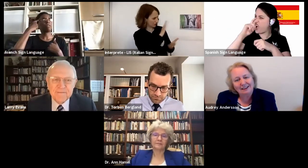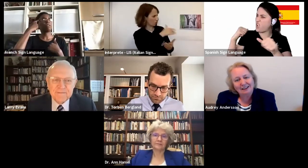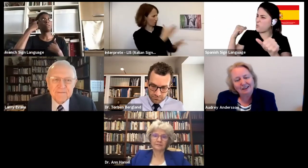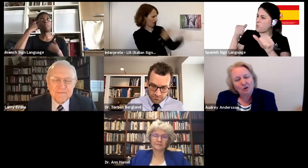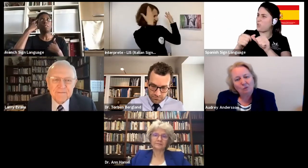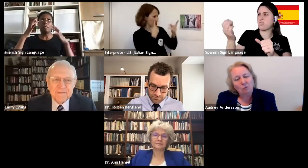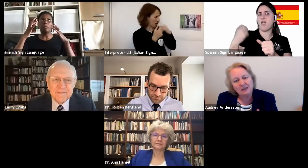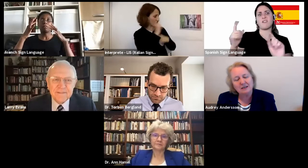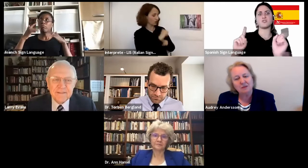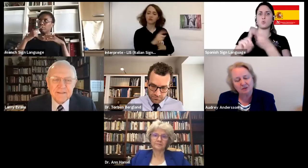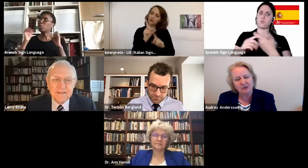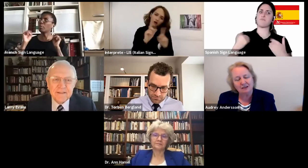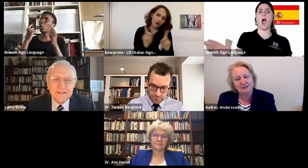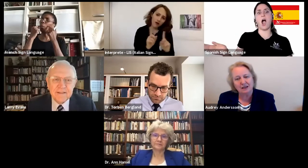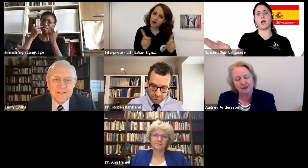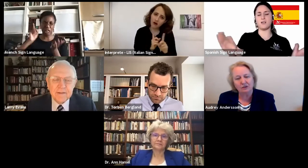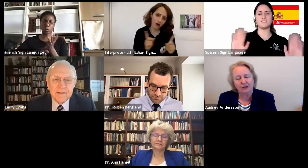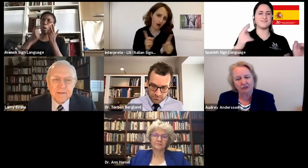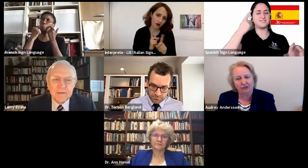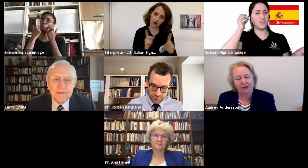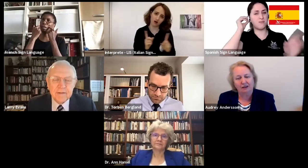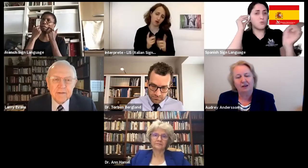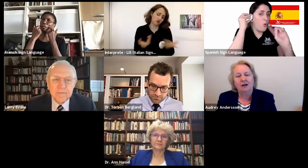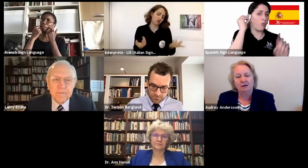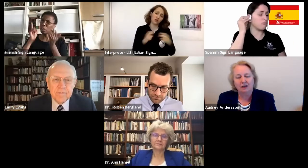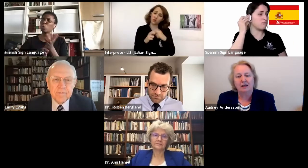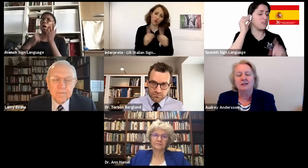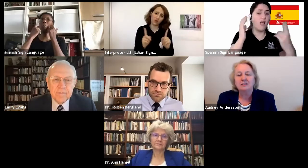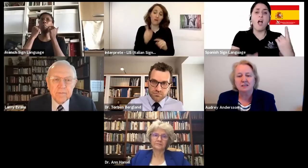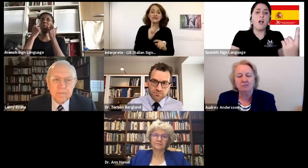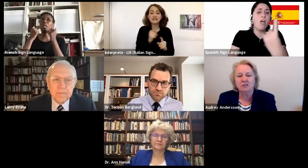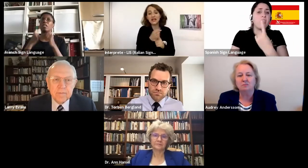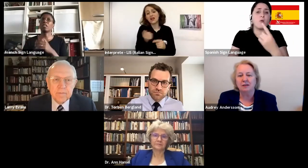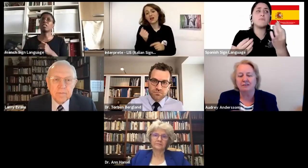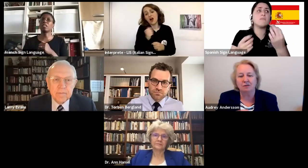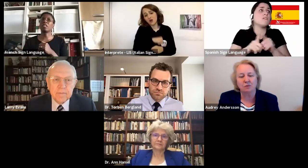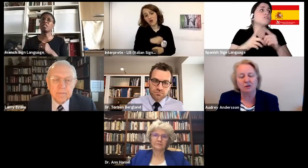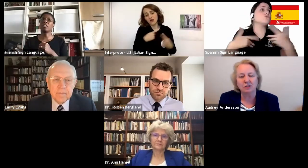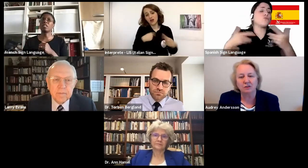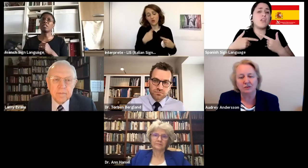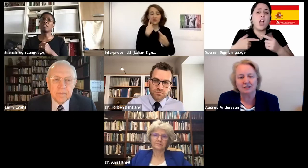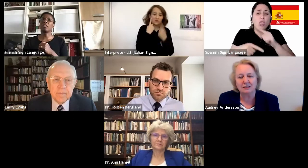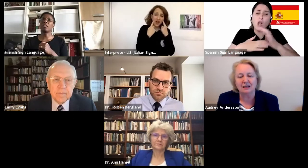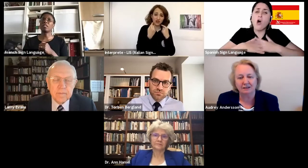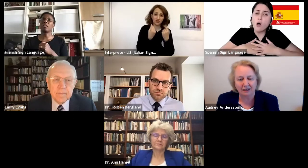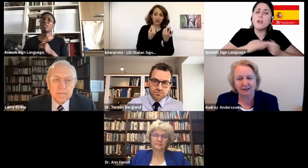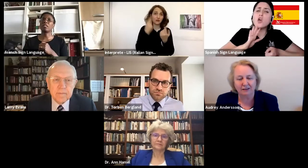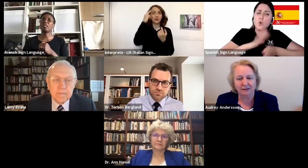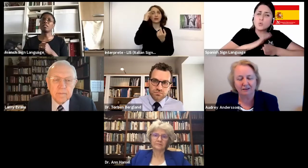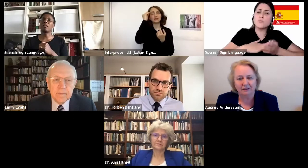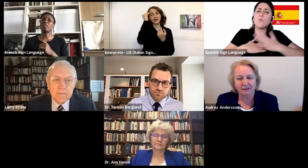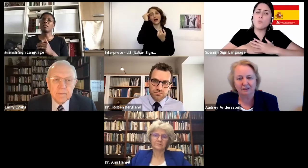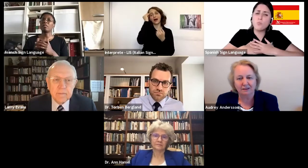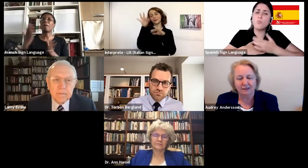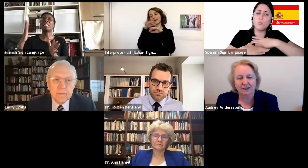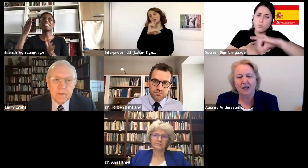think we sometimes on the outside look and think, okay, somebody should be if they would only do this, that and the other.